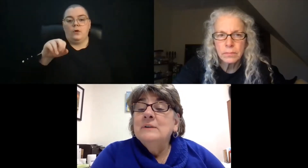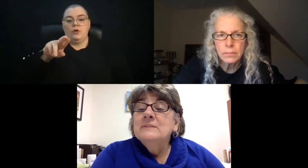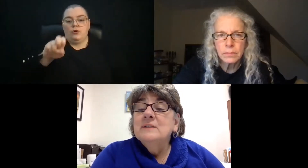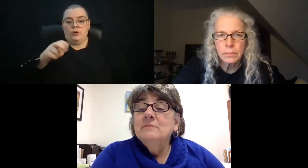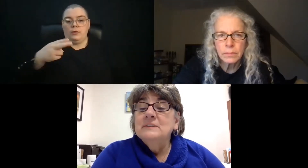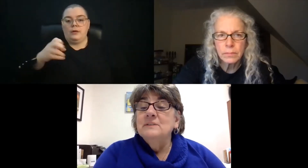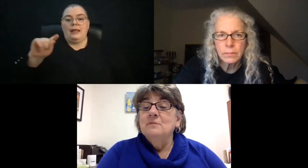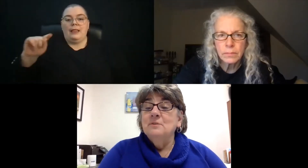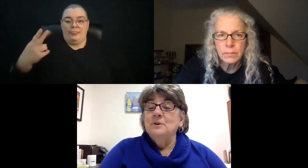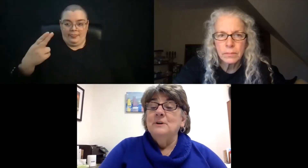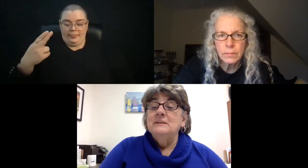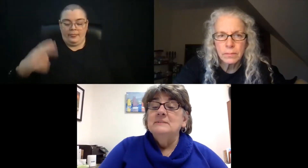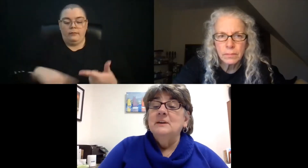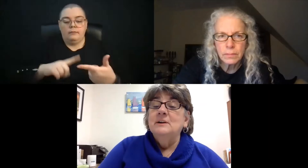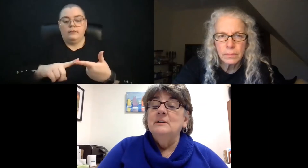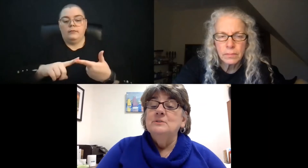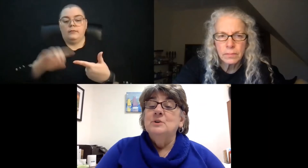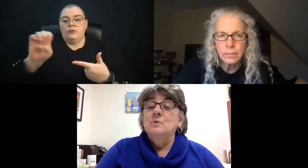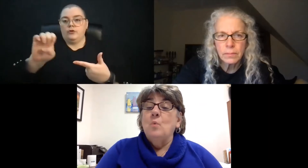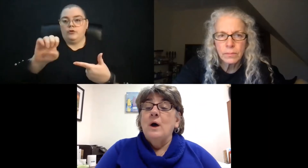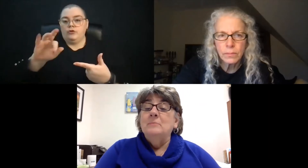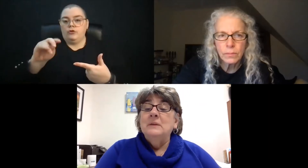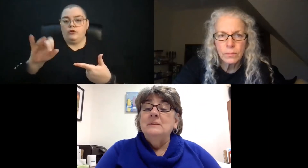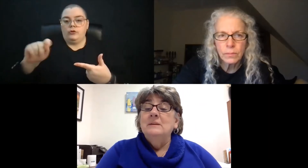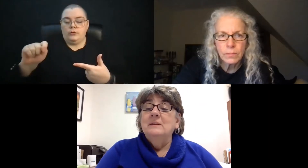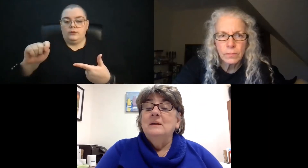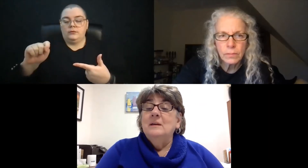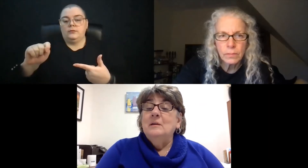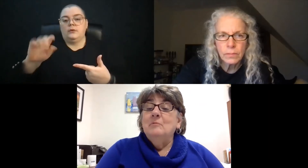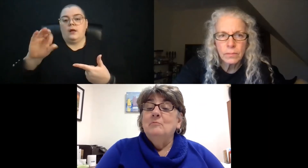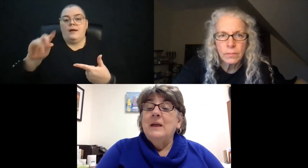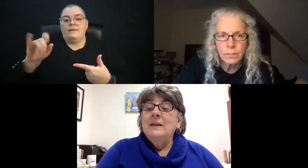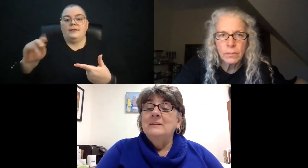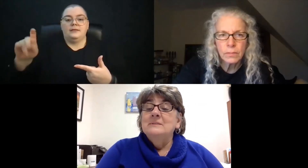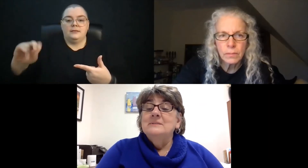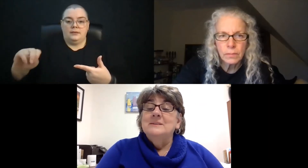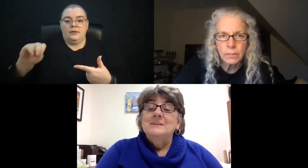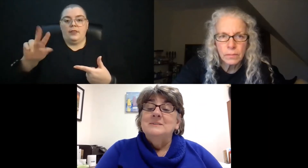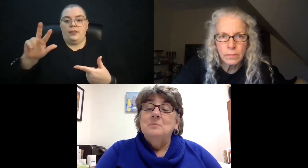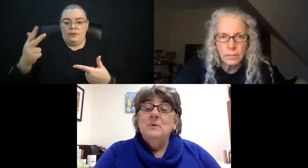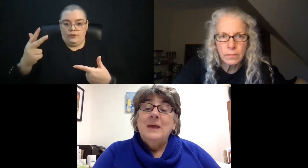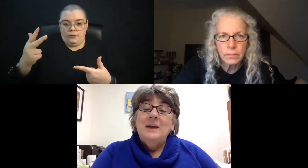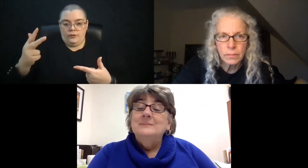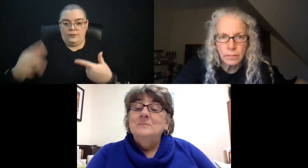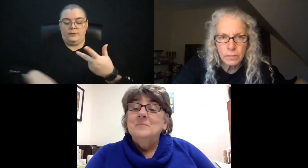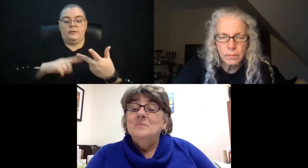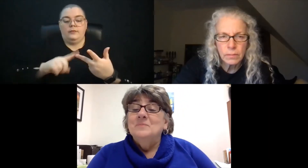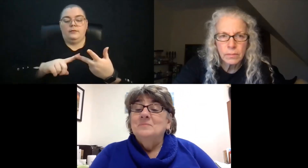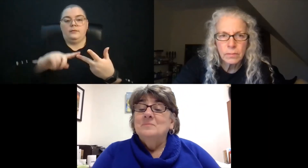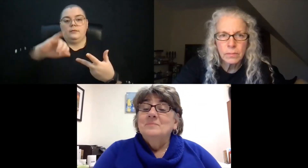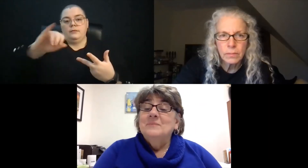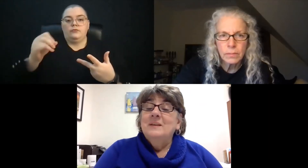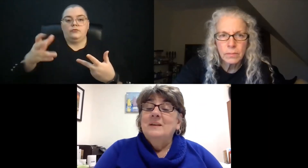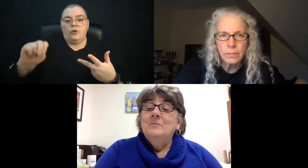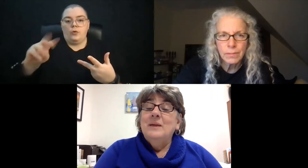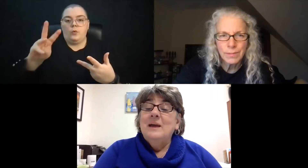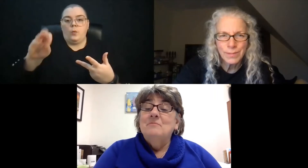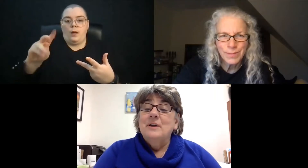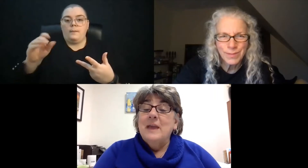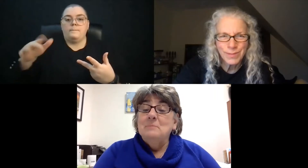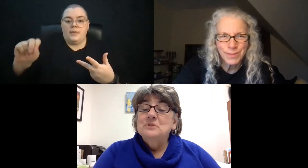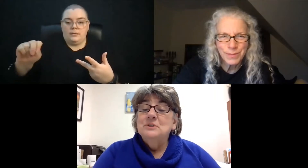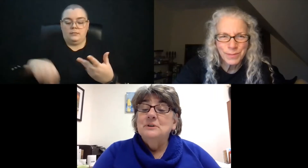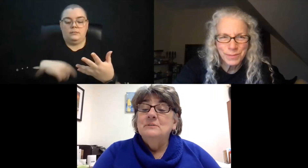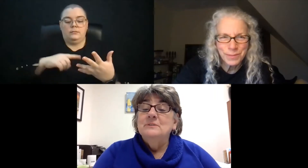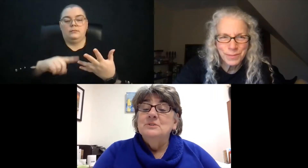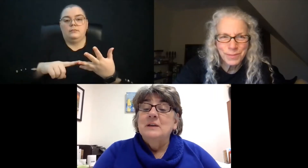Ernest Covington III is here. Joan Wattman, Rain Dipukat. We have